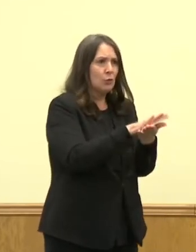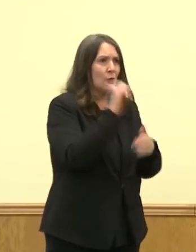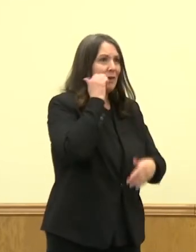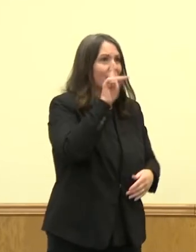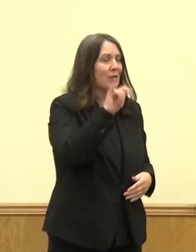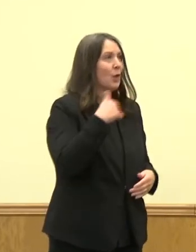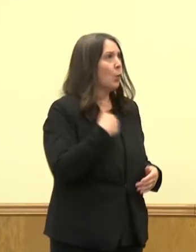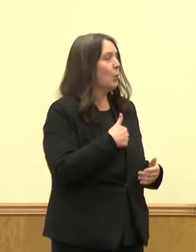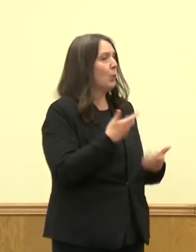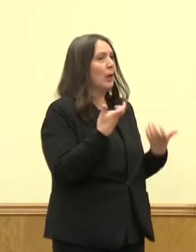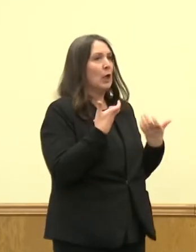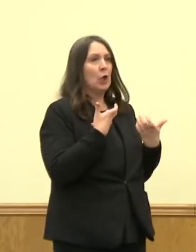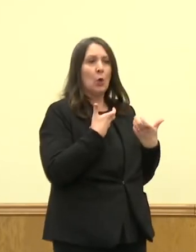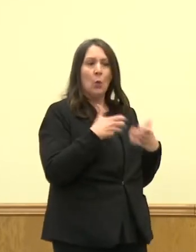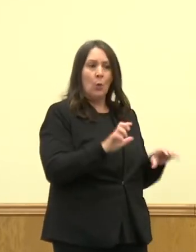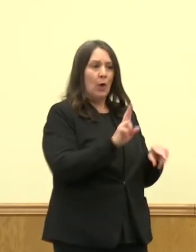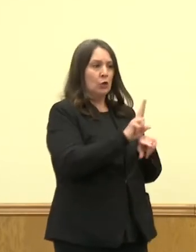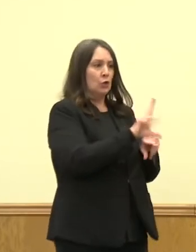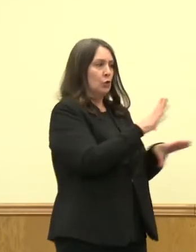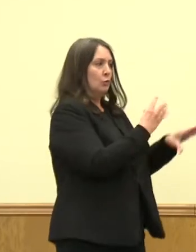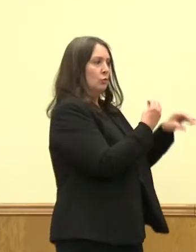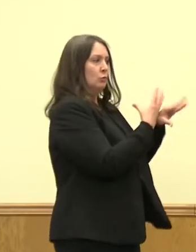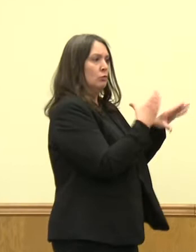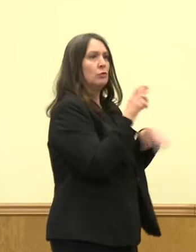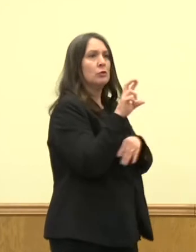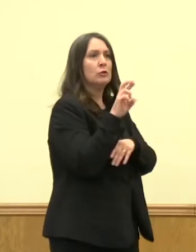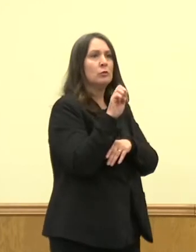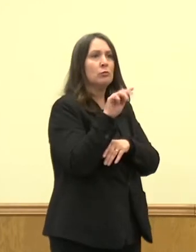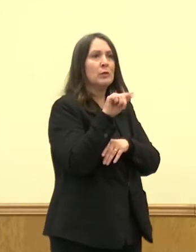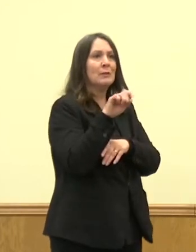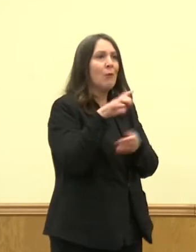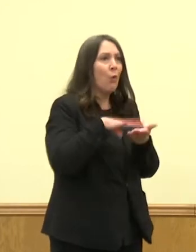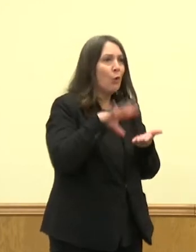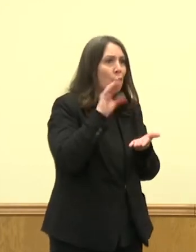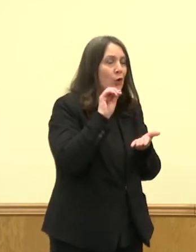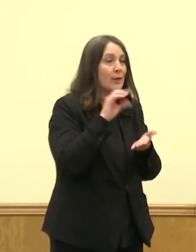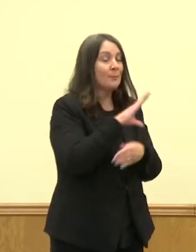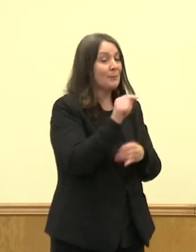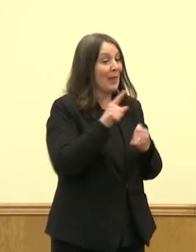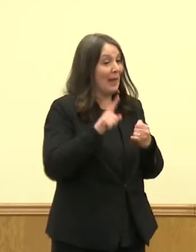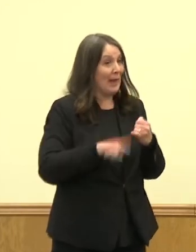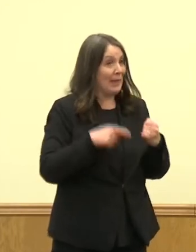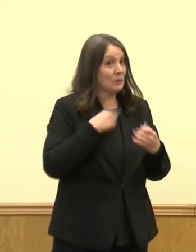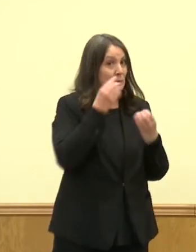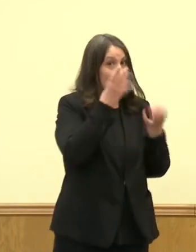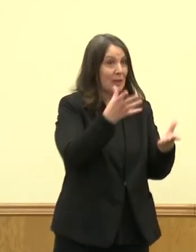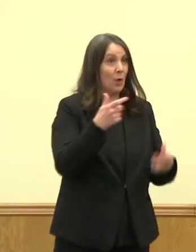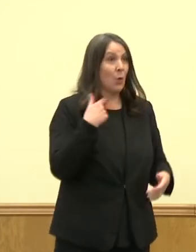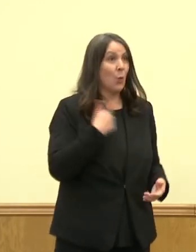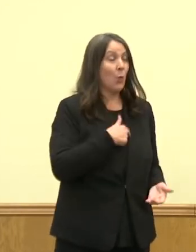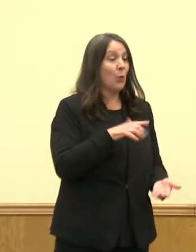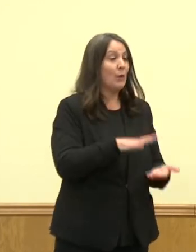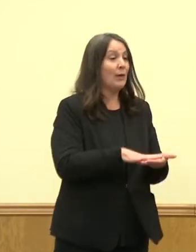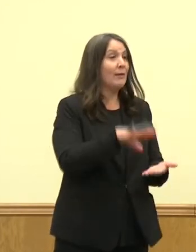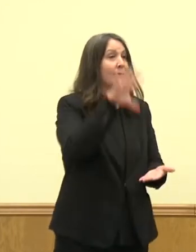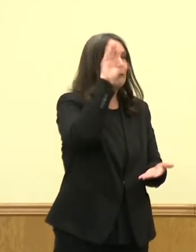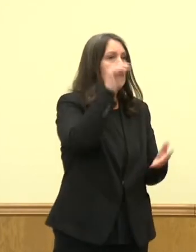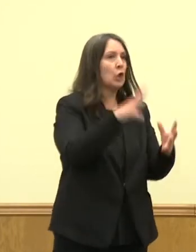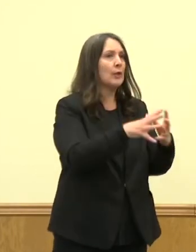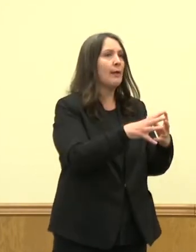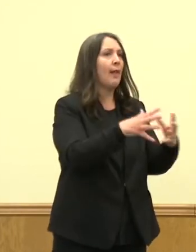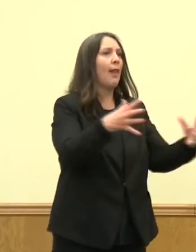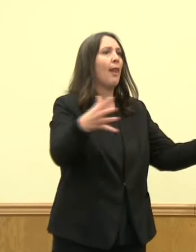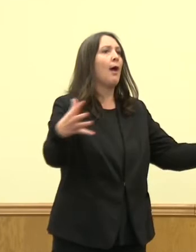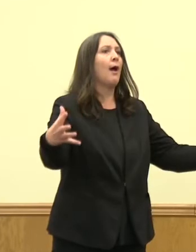not have to use the remote learning option. And lastly, I'll say this. We've learned a lot in this pandemic.